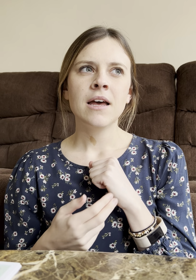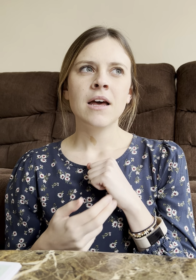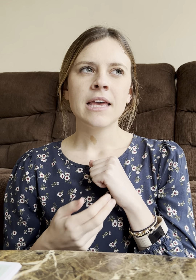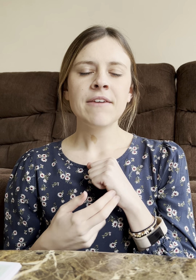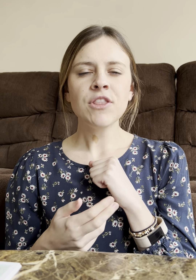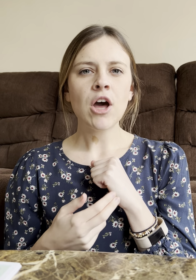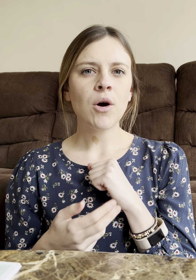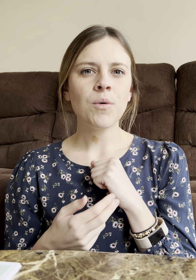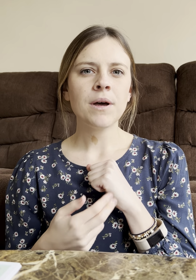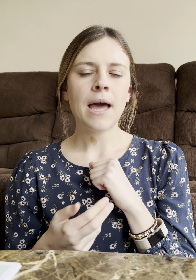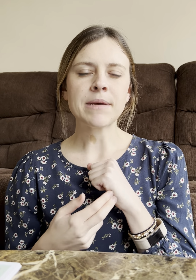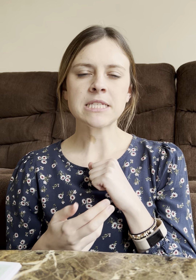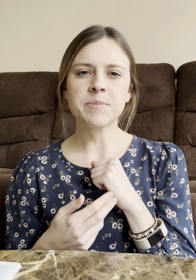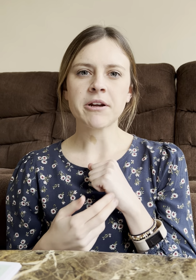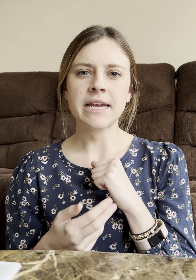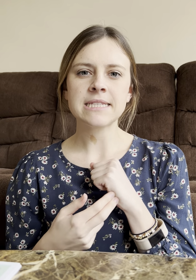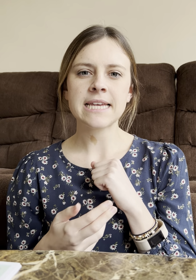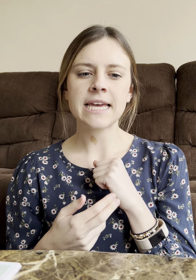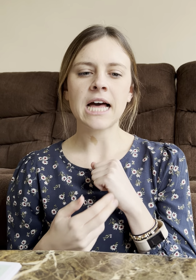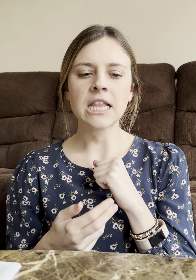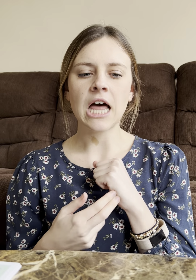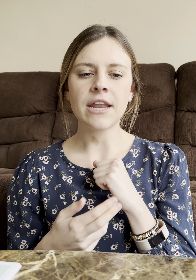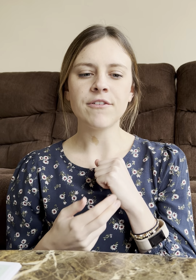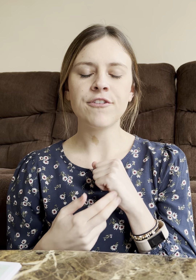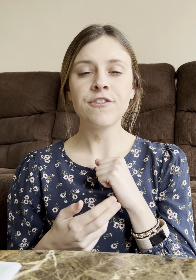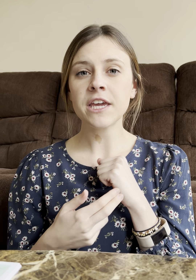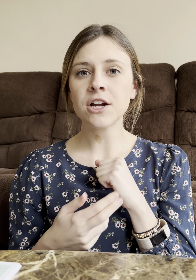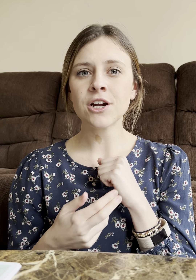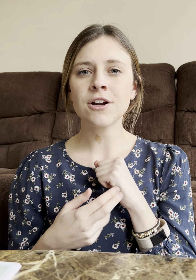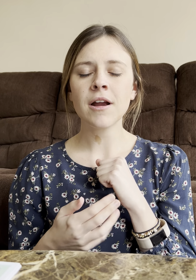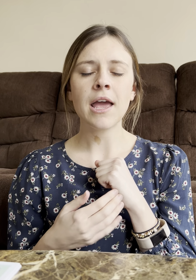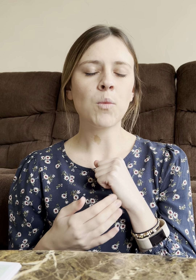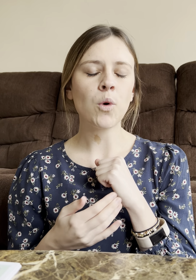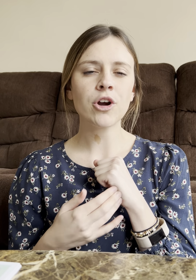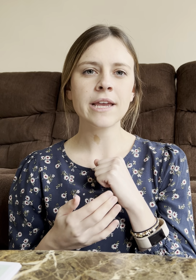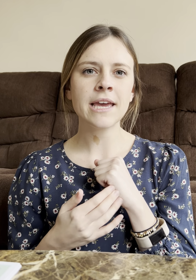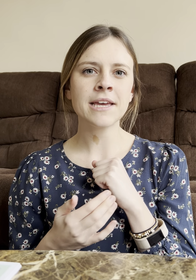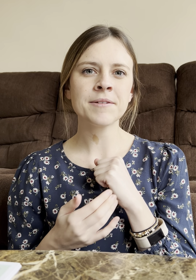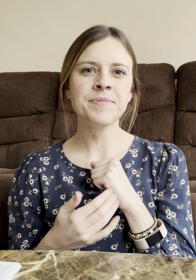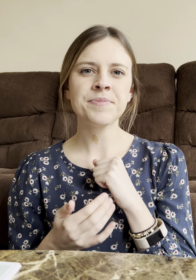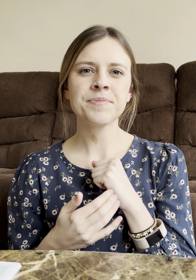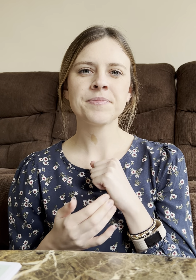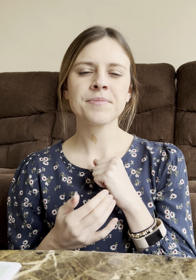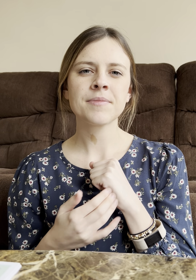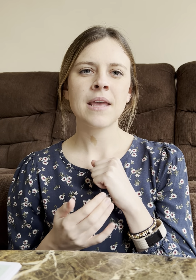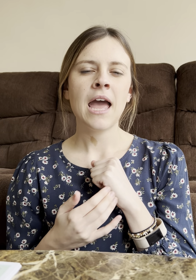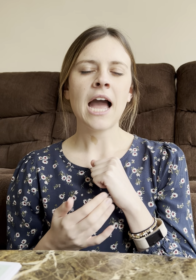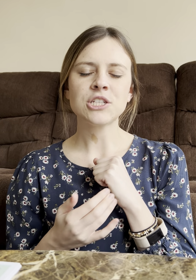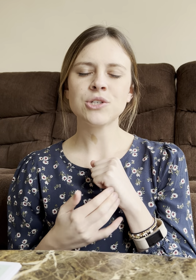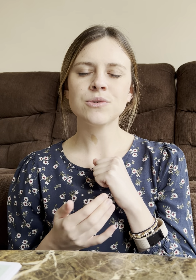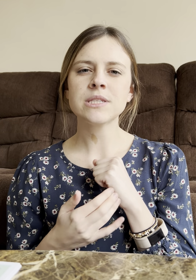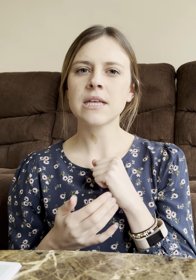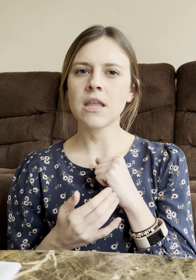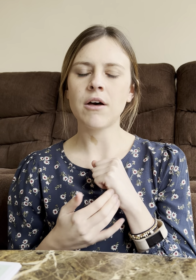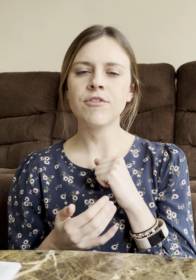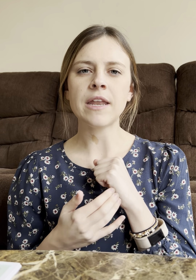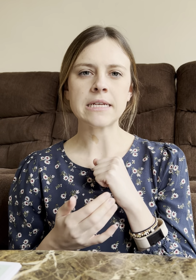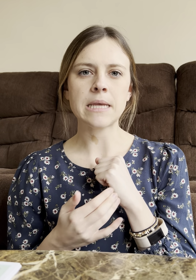Even though I'm experiencing a lot of fear and worrying, I choose to love and accept